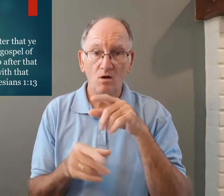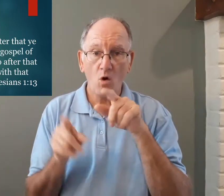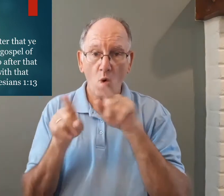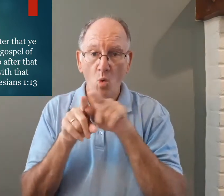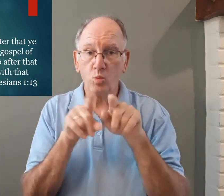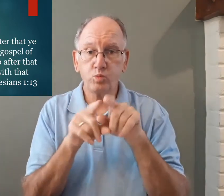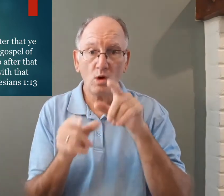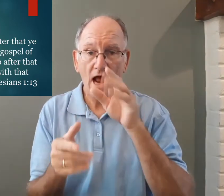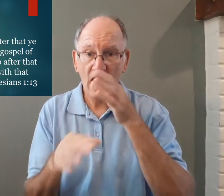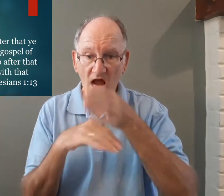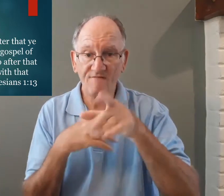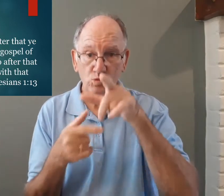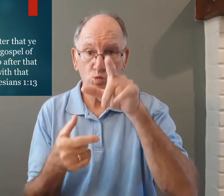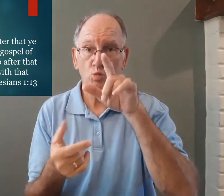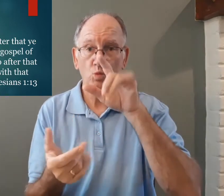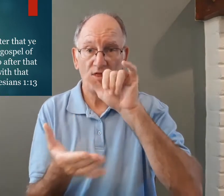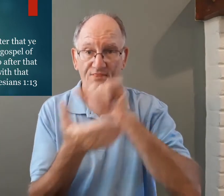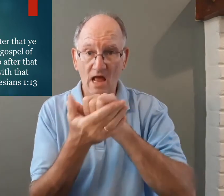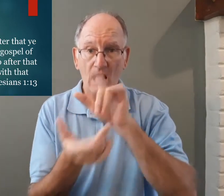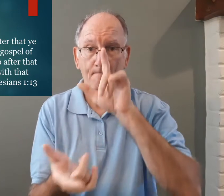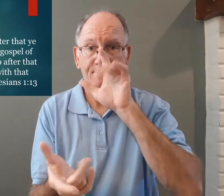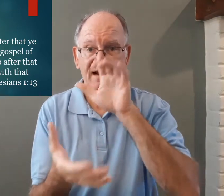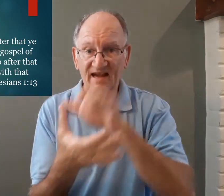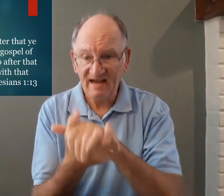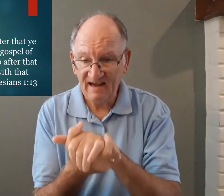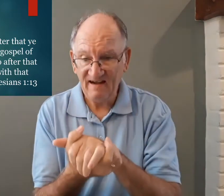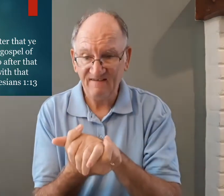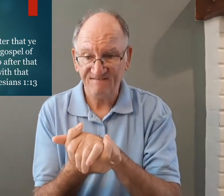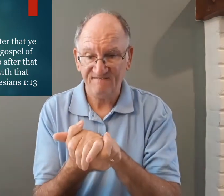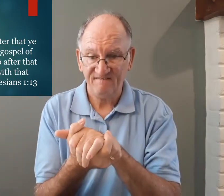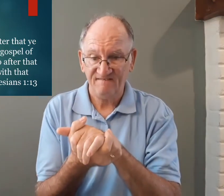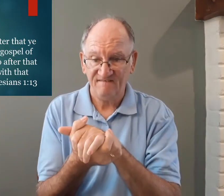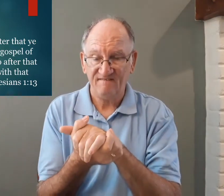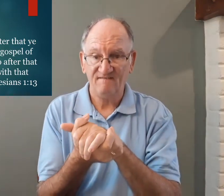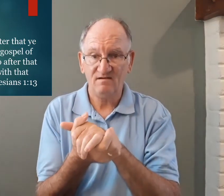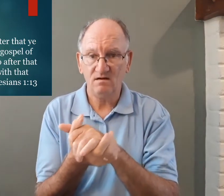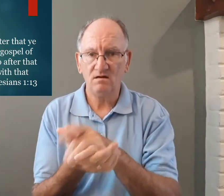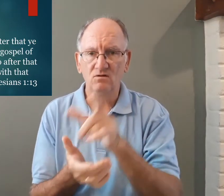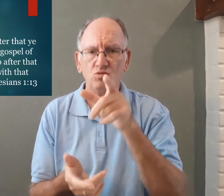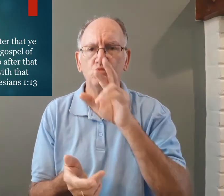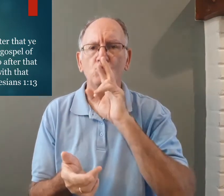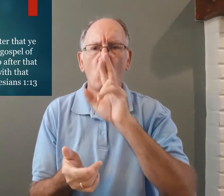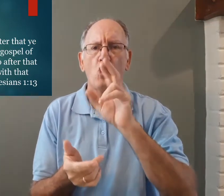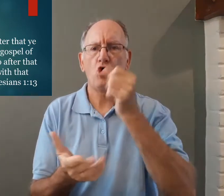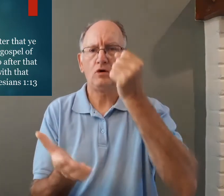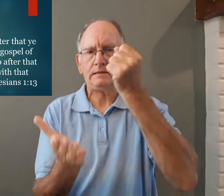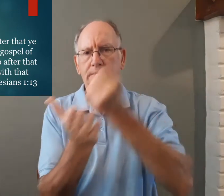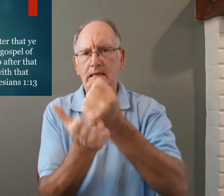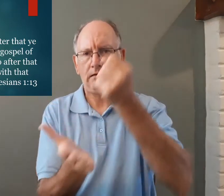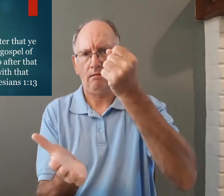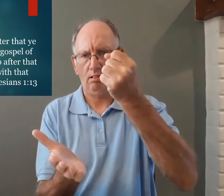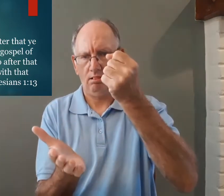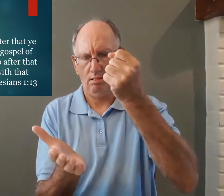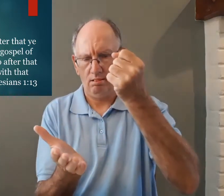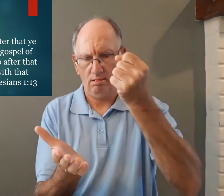also after that he believed ye were sealed